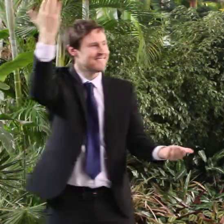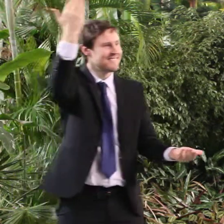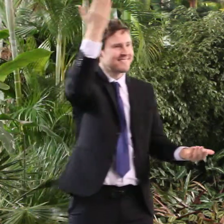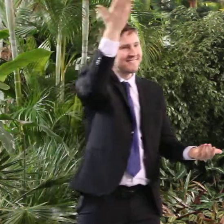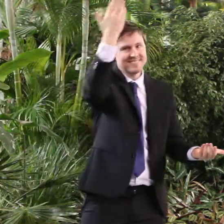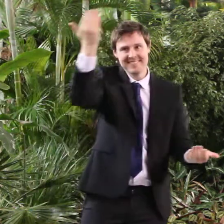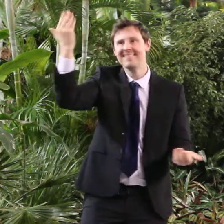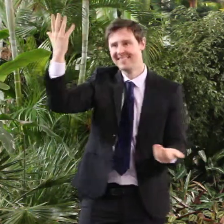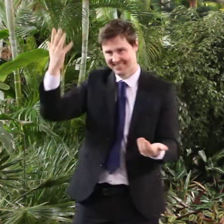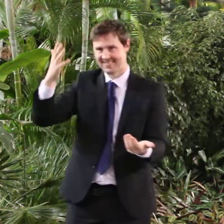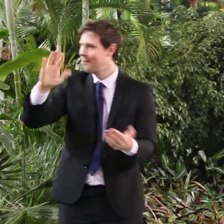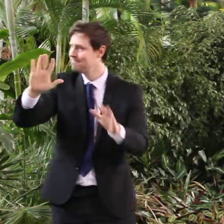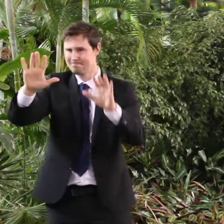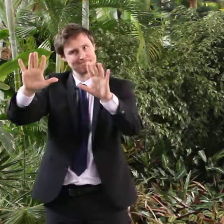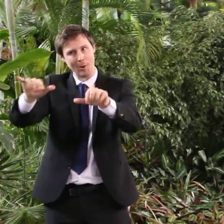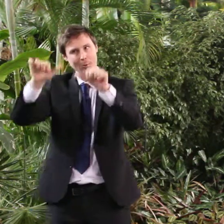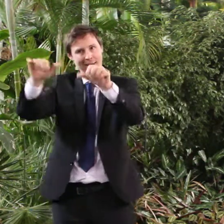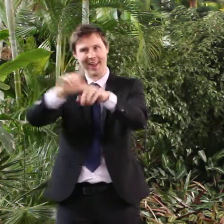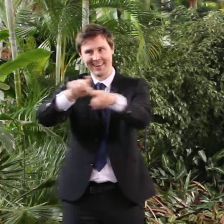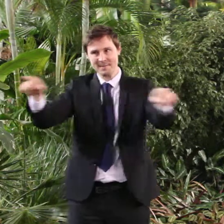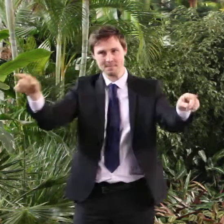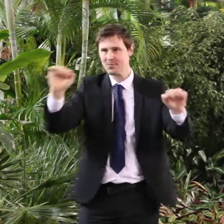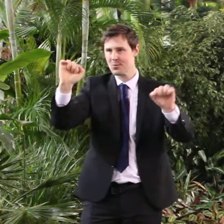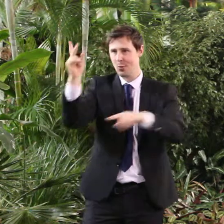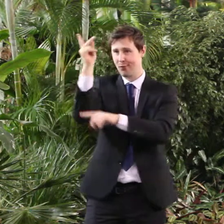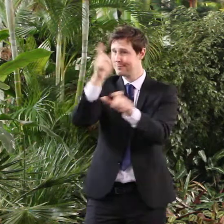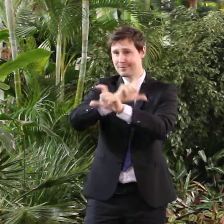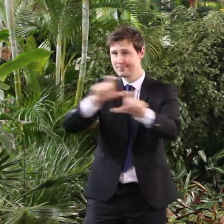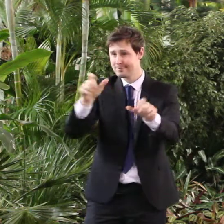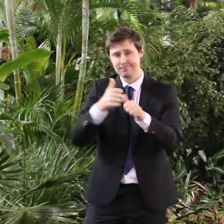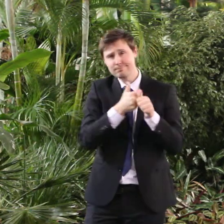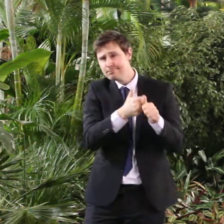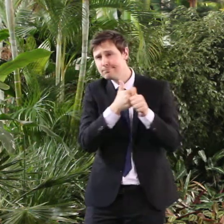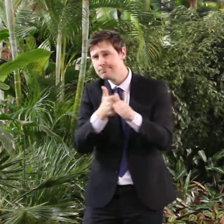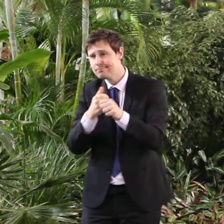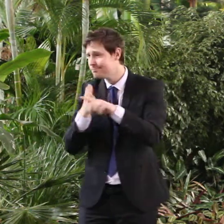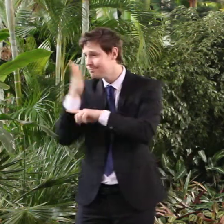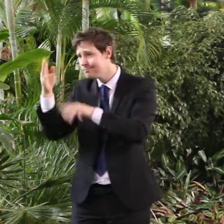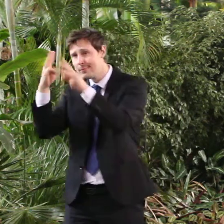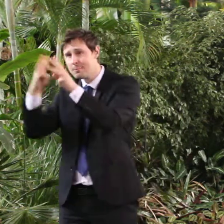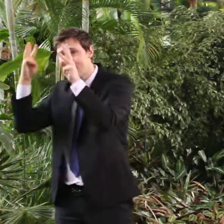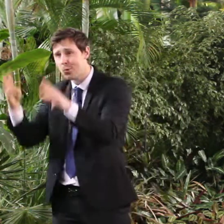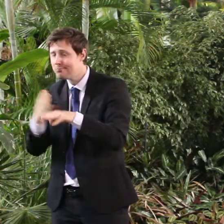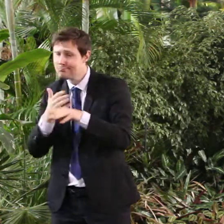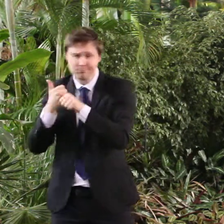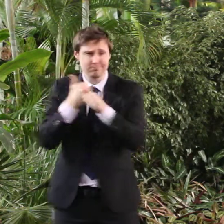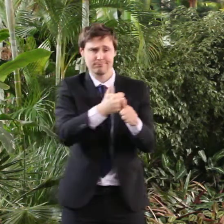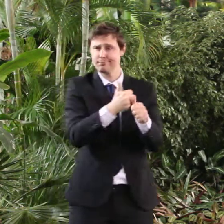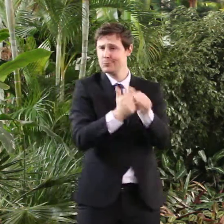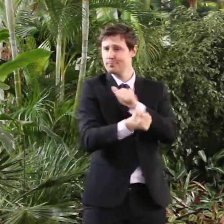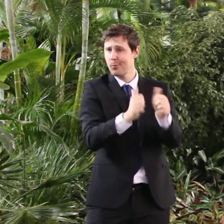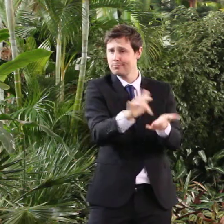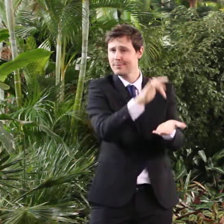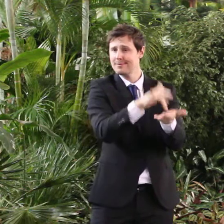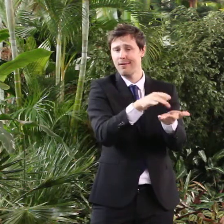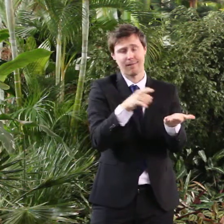That's okay. That's absolutely okay. Many of you are volunteering across Glasgow Life in our museums and in our sports centres and in other parts